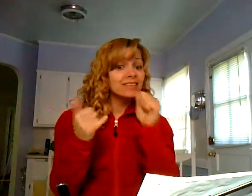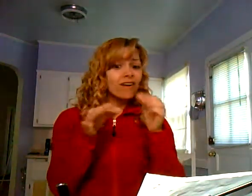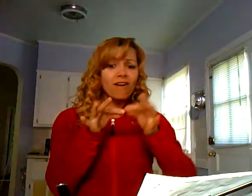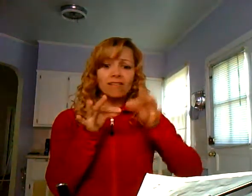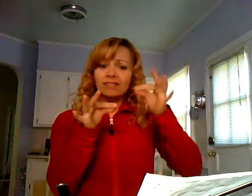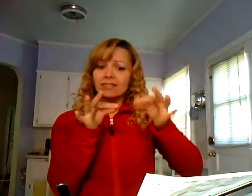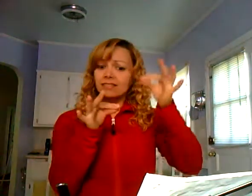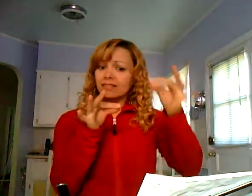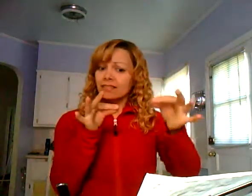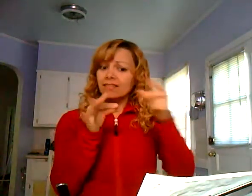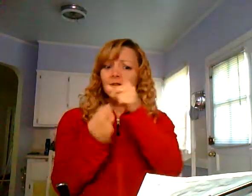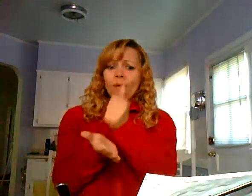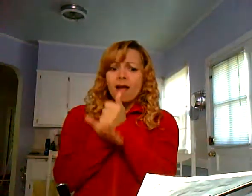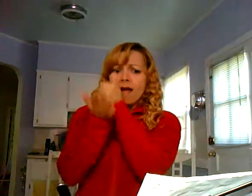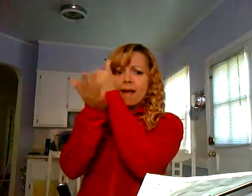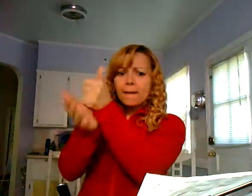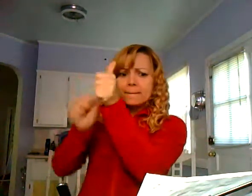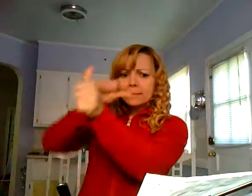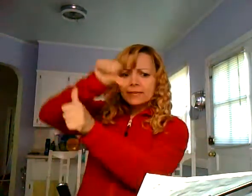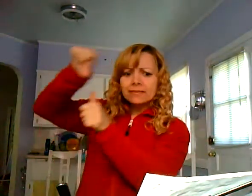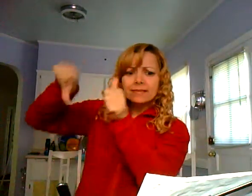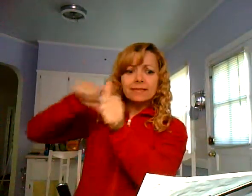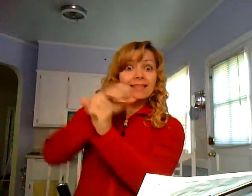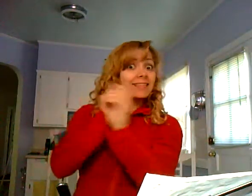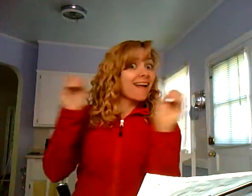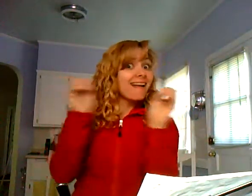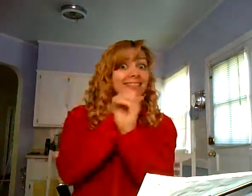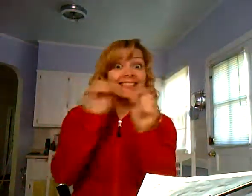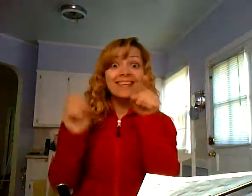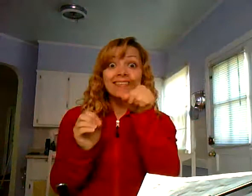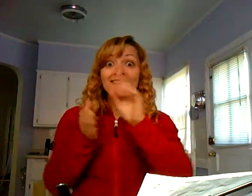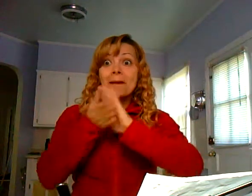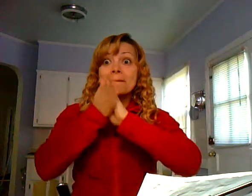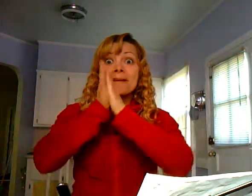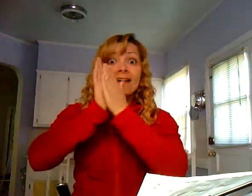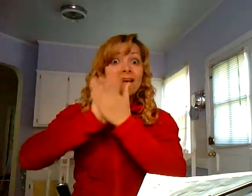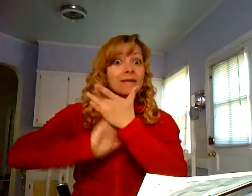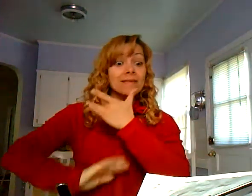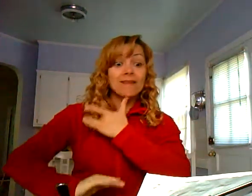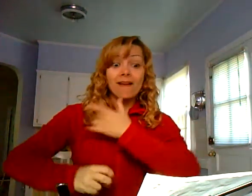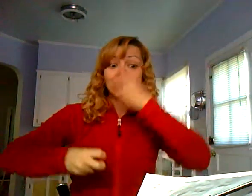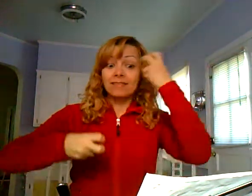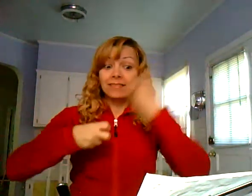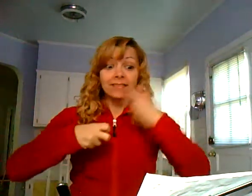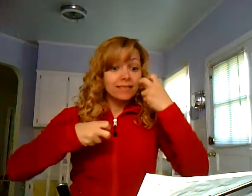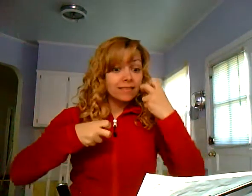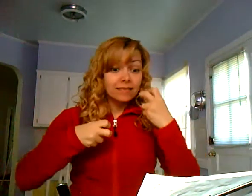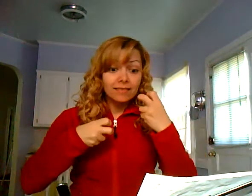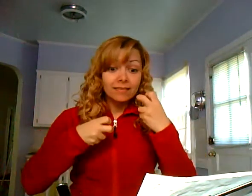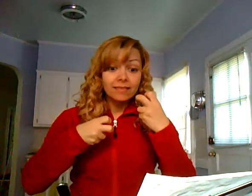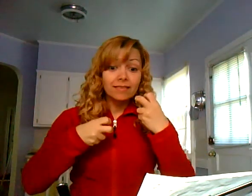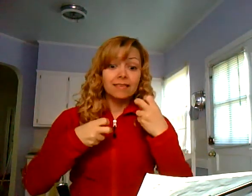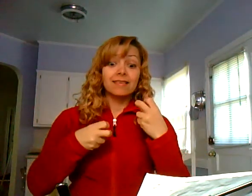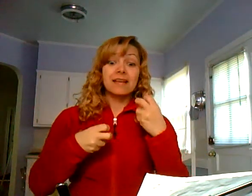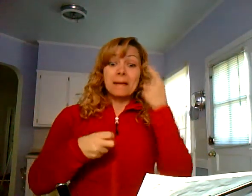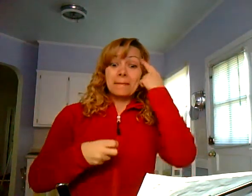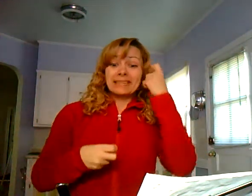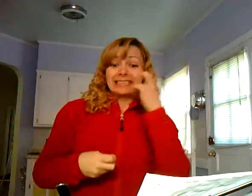As long as it's called today, don't wait. Don't wait another minute for fellowship. Don't say next time. The heart may be